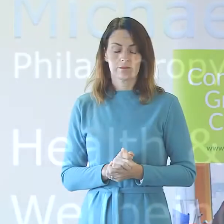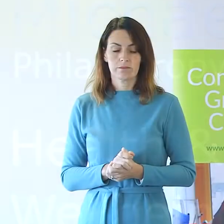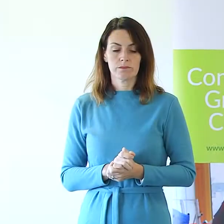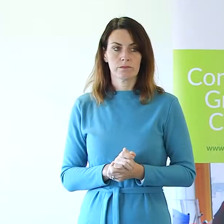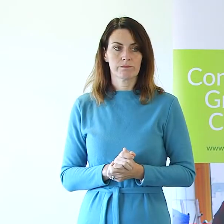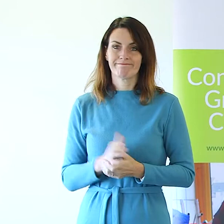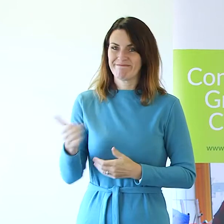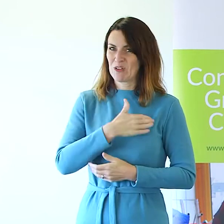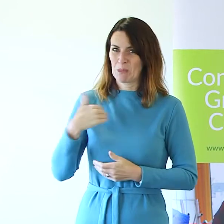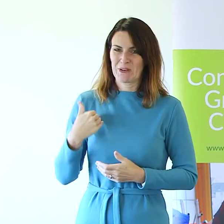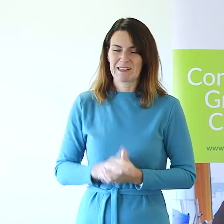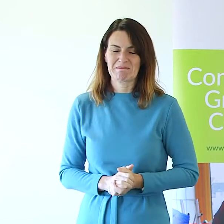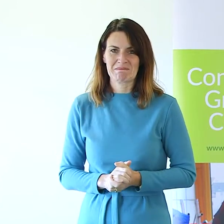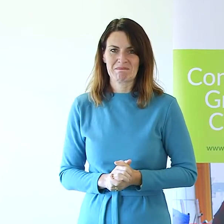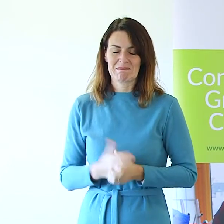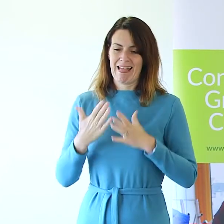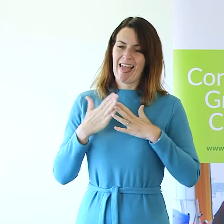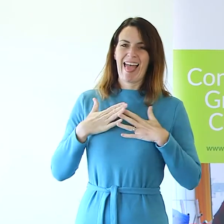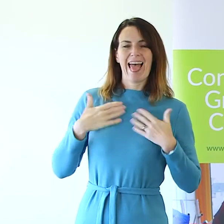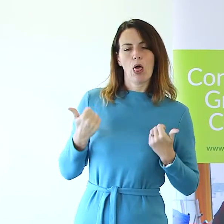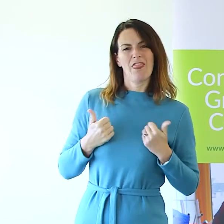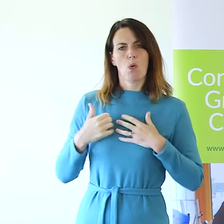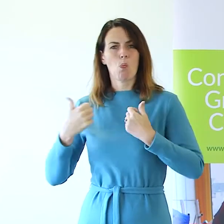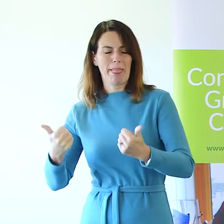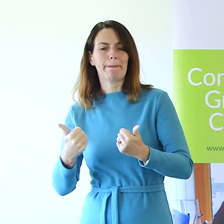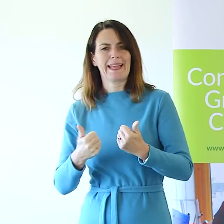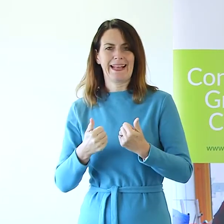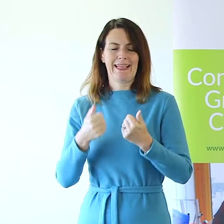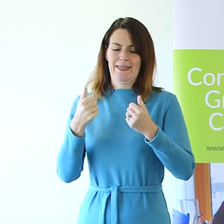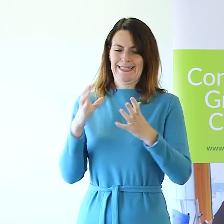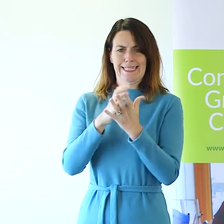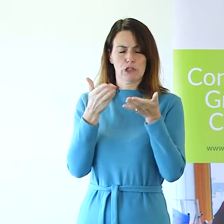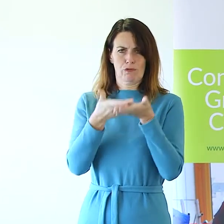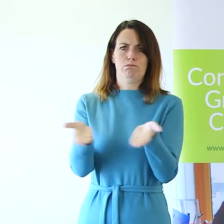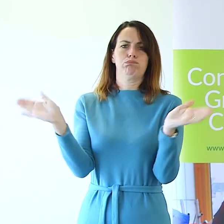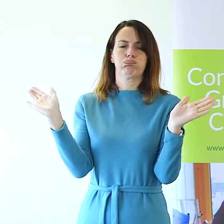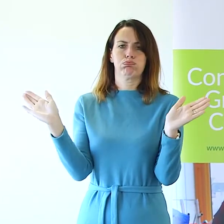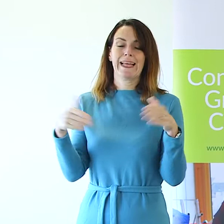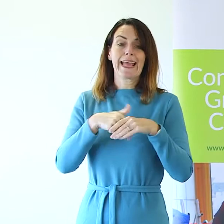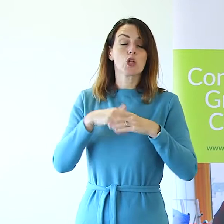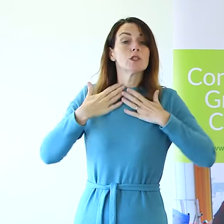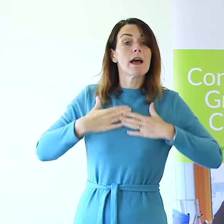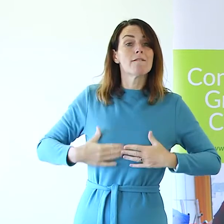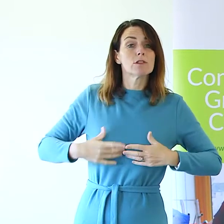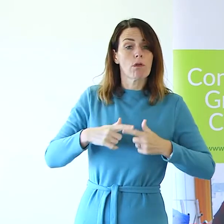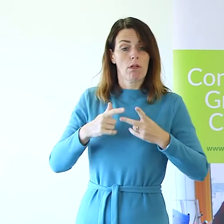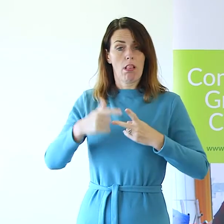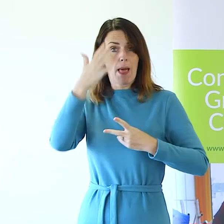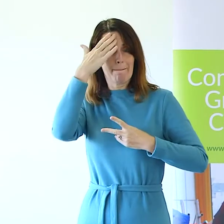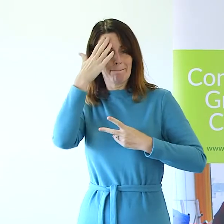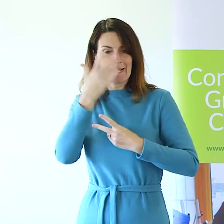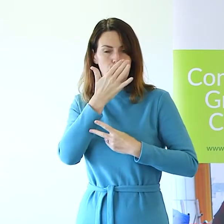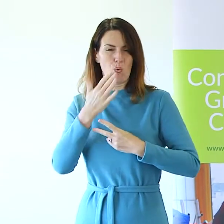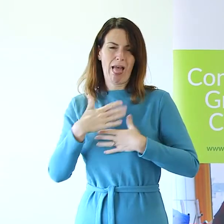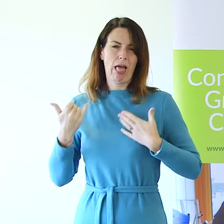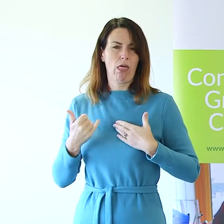Good morning. Health and wellbeing. This is a very broad category which includes both the physical and mental health of